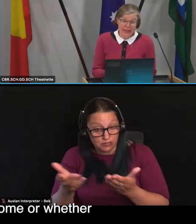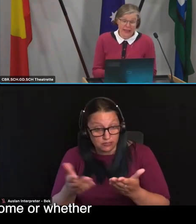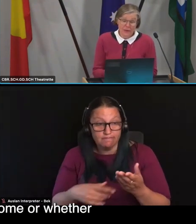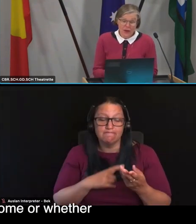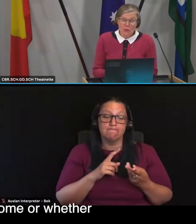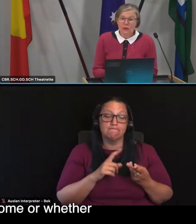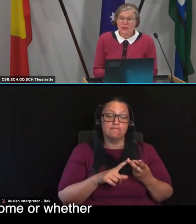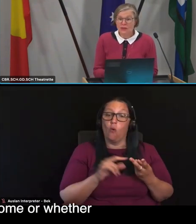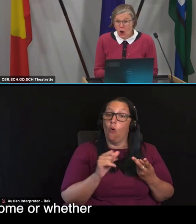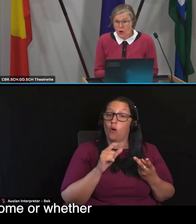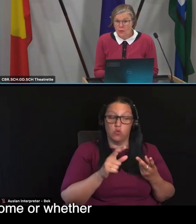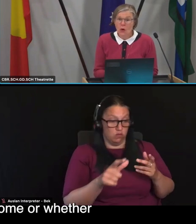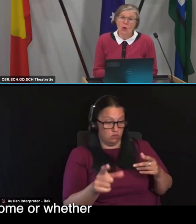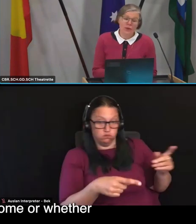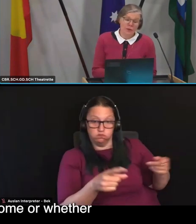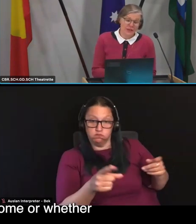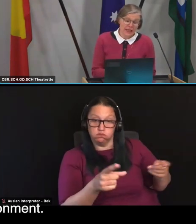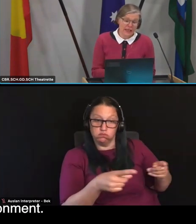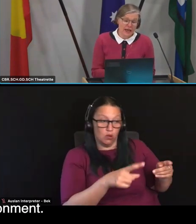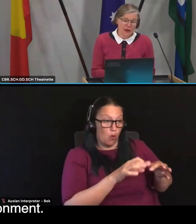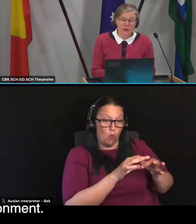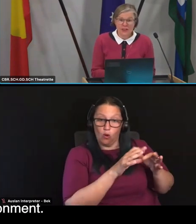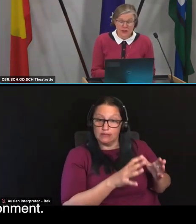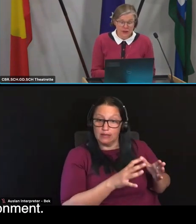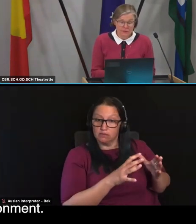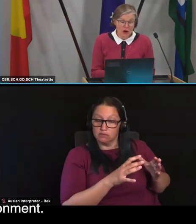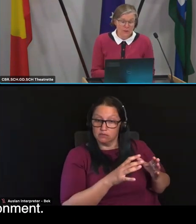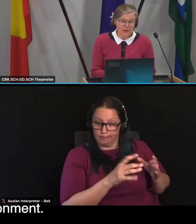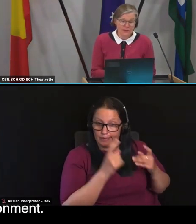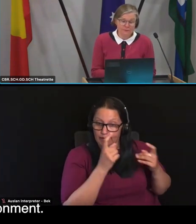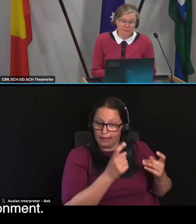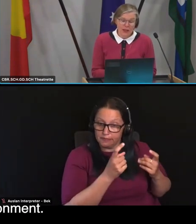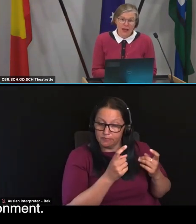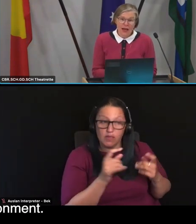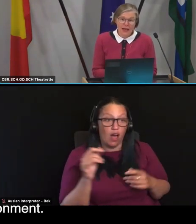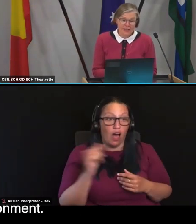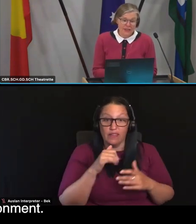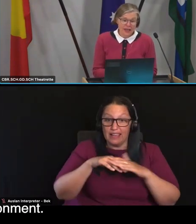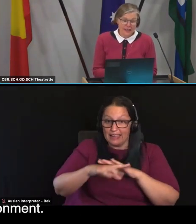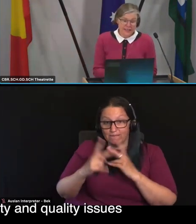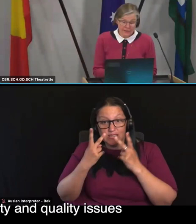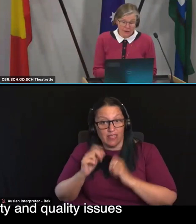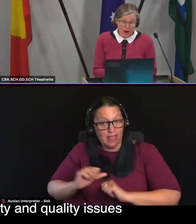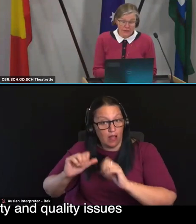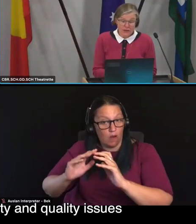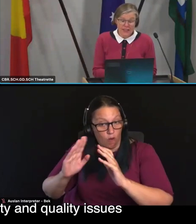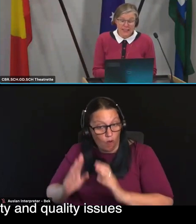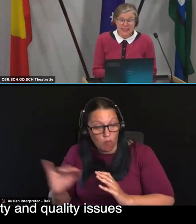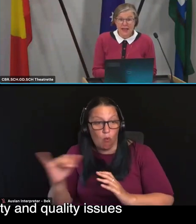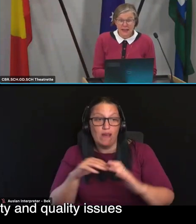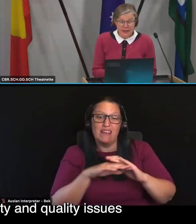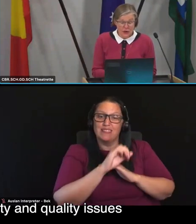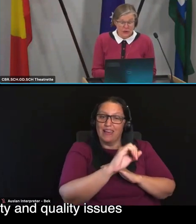clinical care, whether it's in the home or whether it's in a residential environment. Standard five